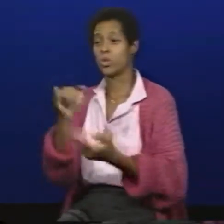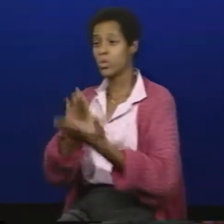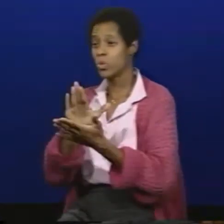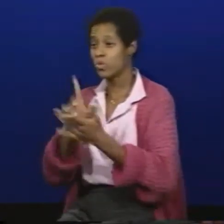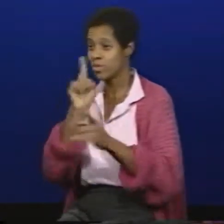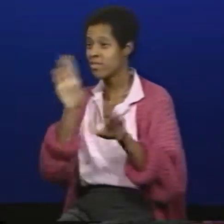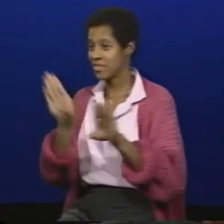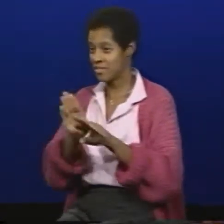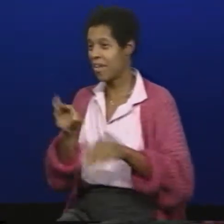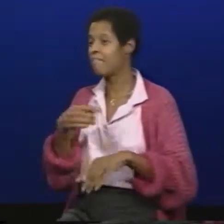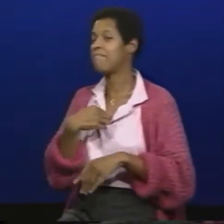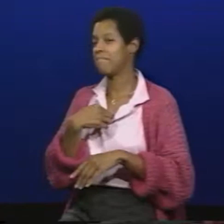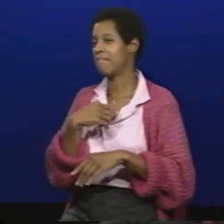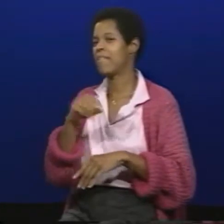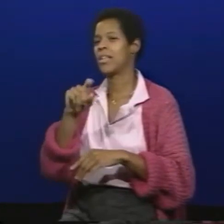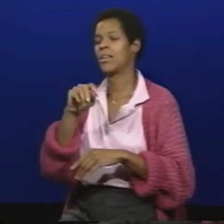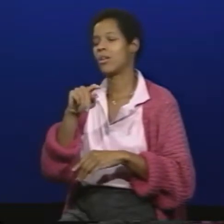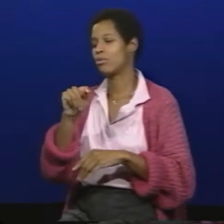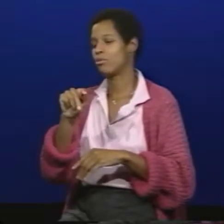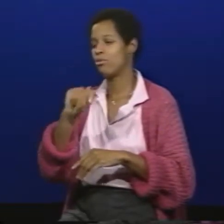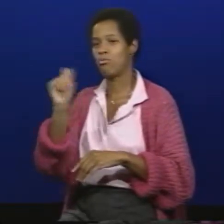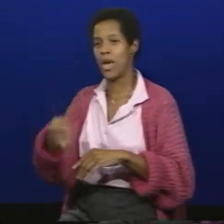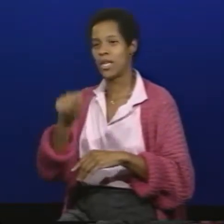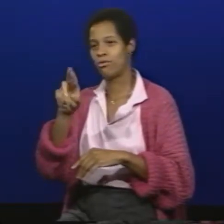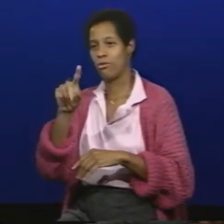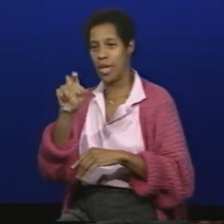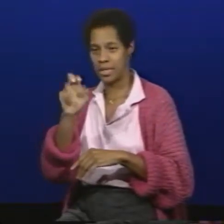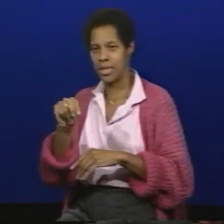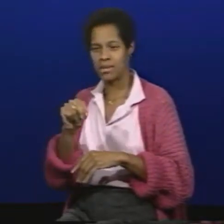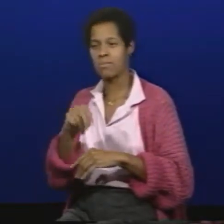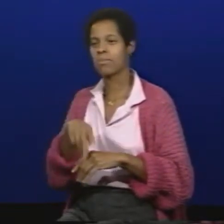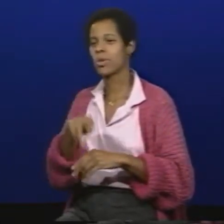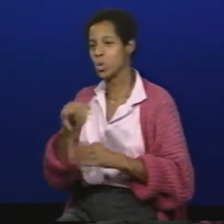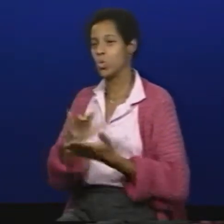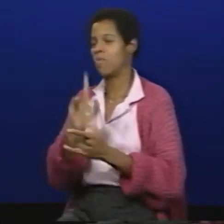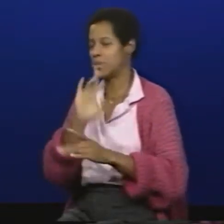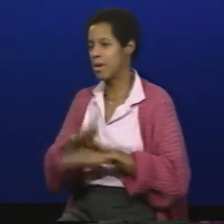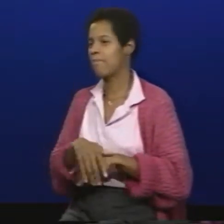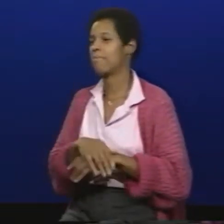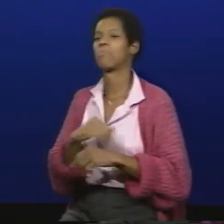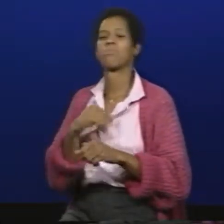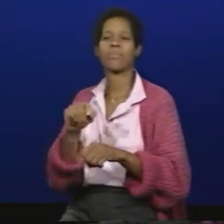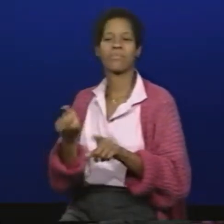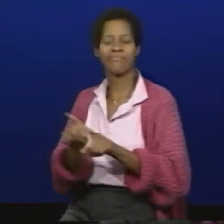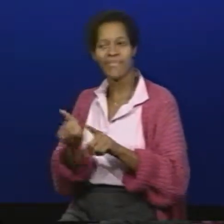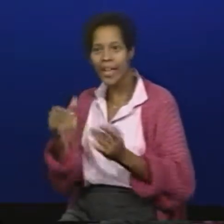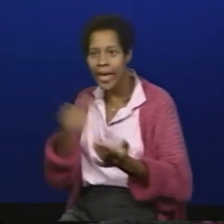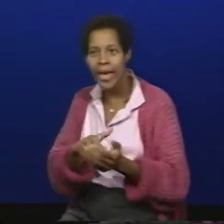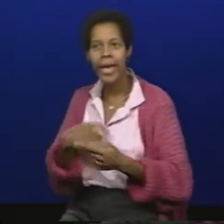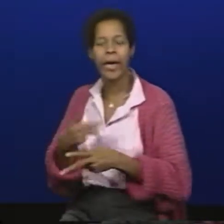working on weekends I decided to change the jobs and I moved to the New Jersey School for the Deaf in Trenton